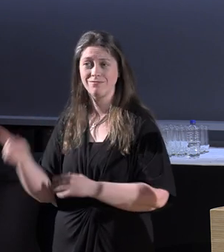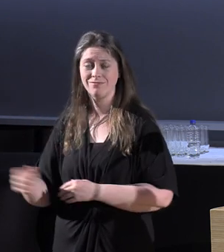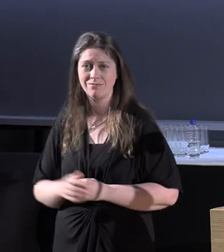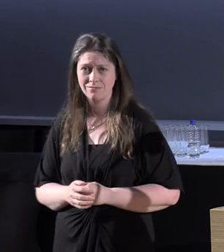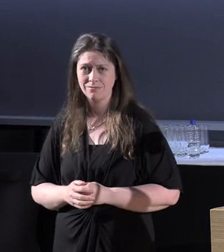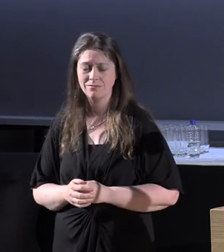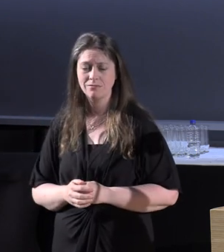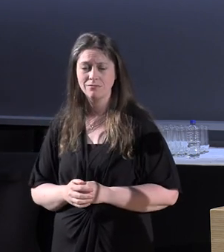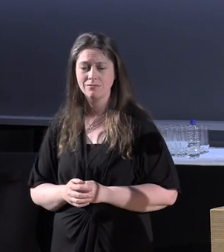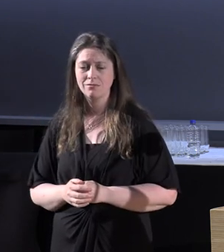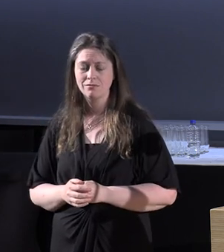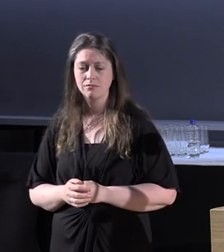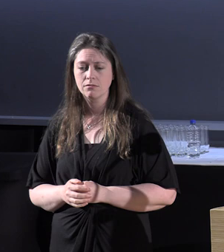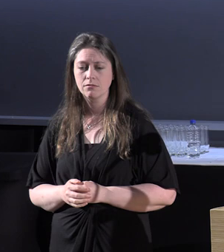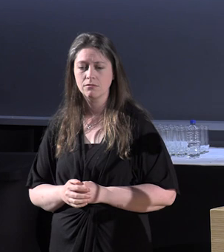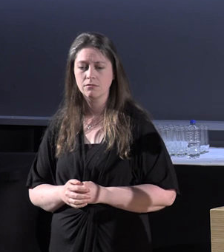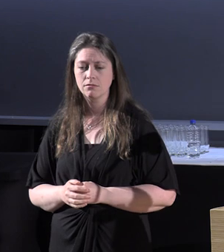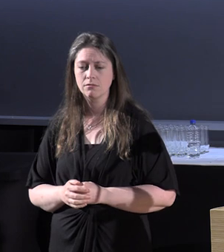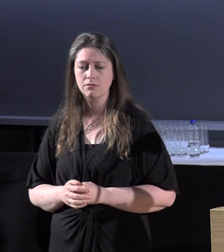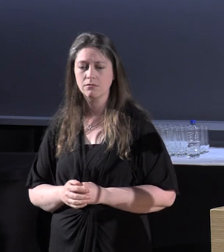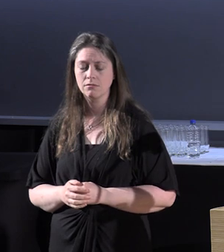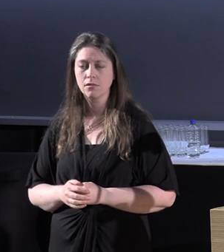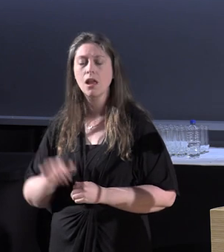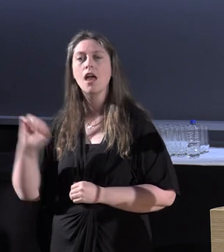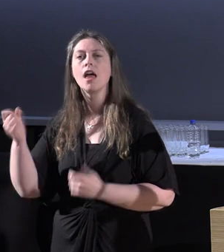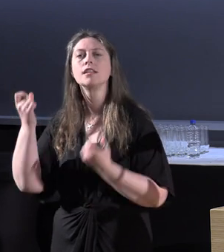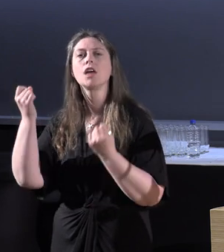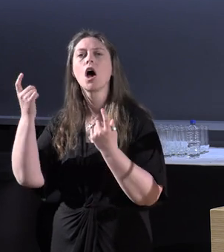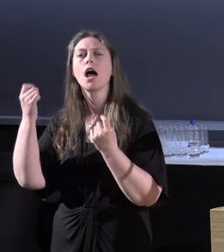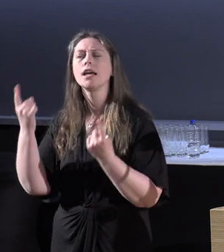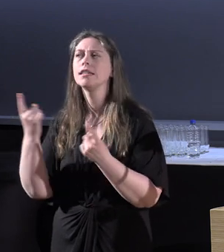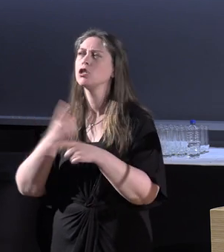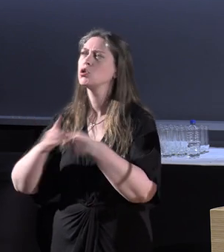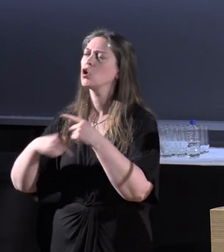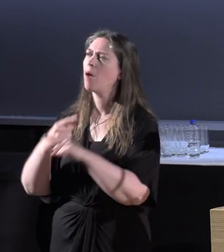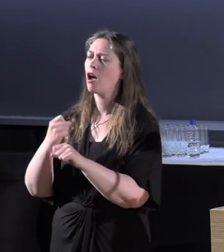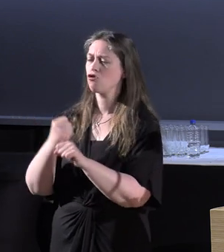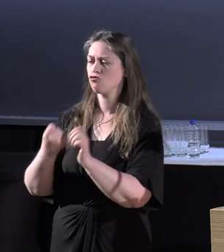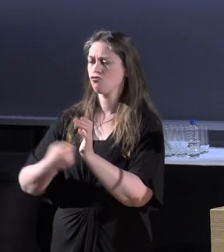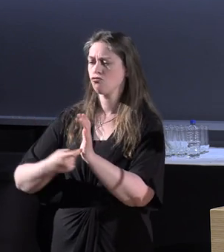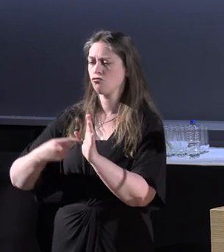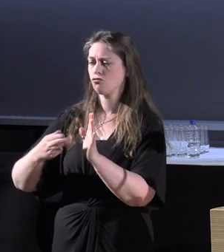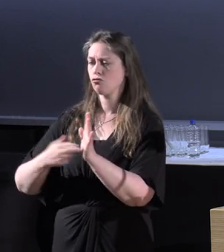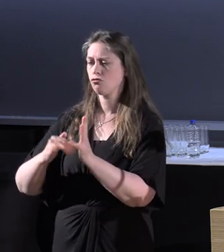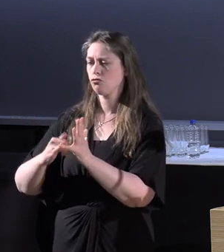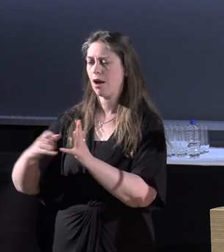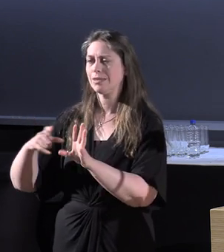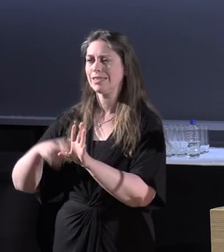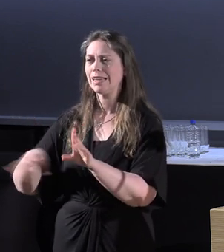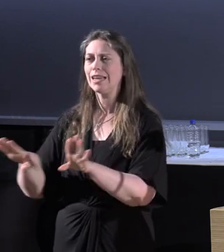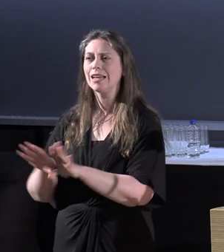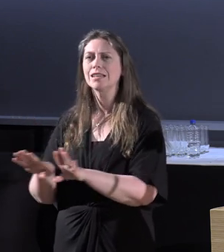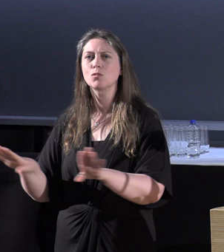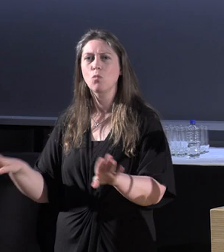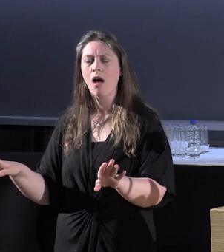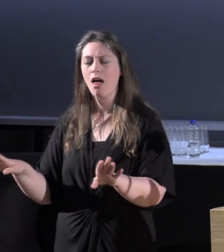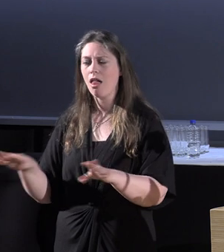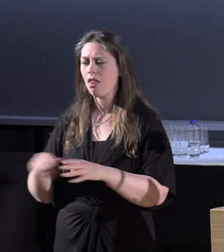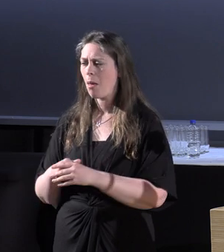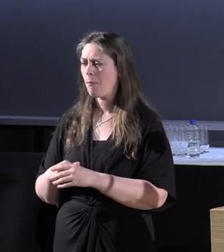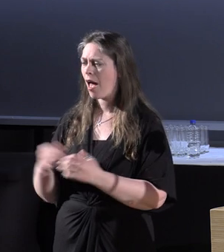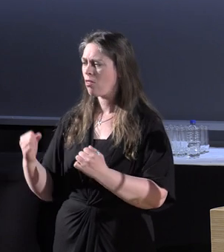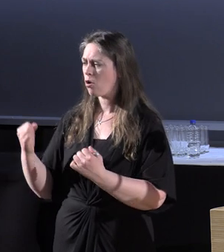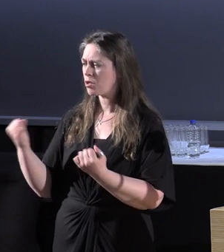And his ideas are centered around Gramsci's ideas of a Gemini and the power imbalance and the